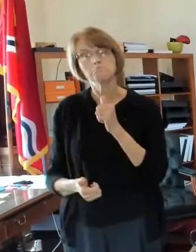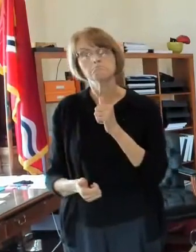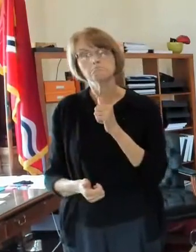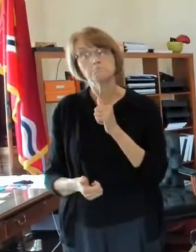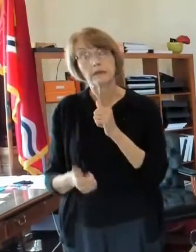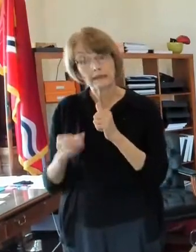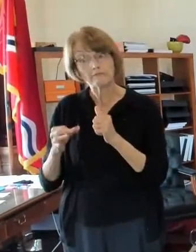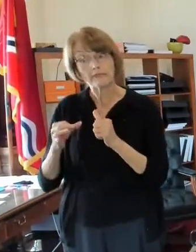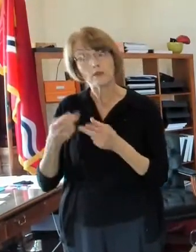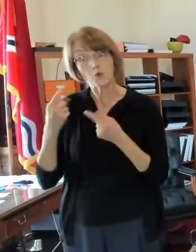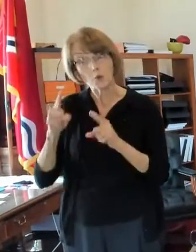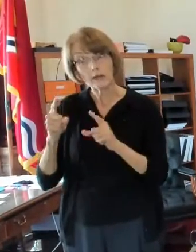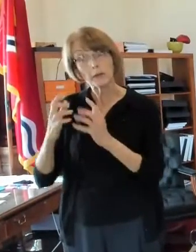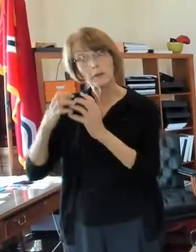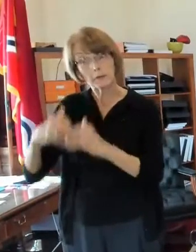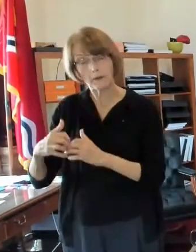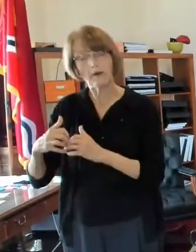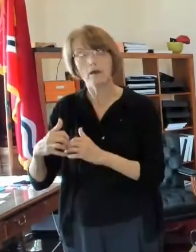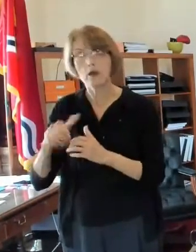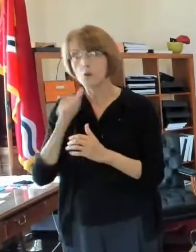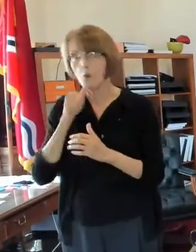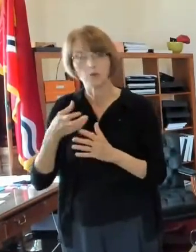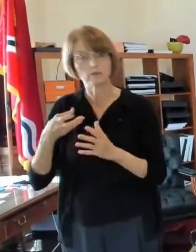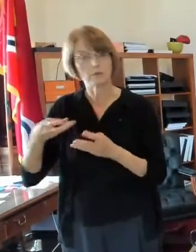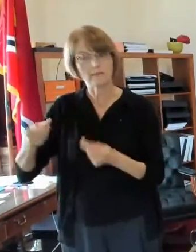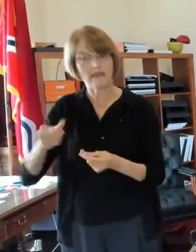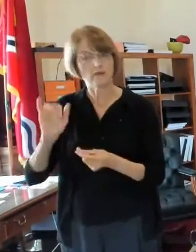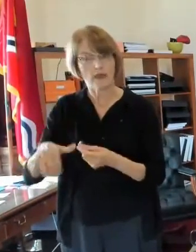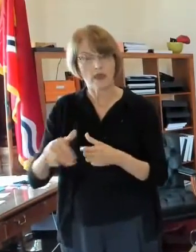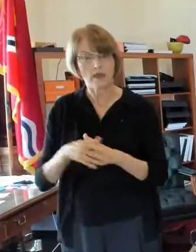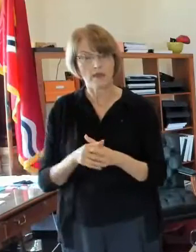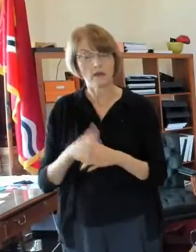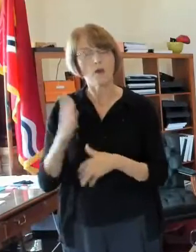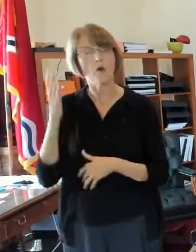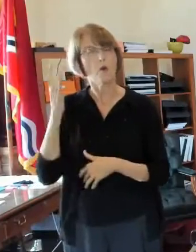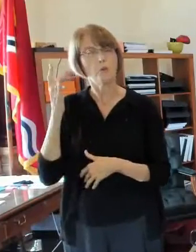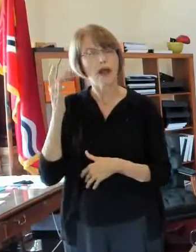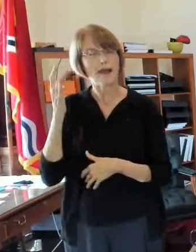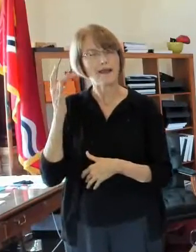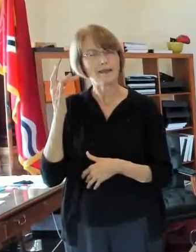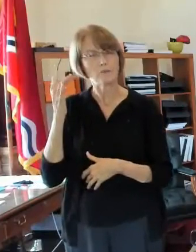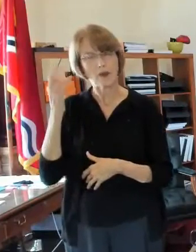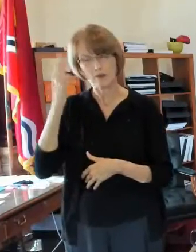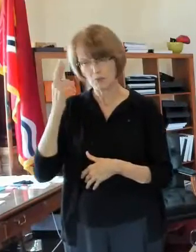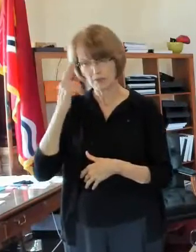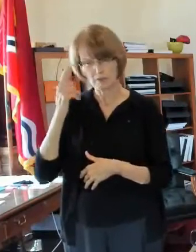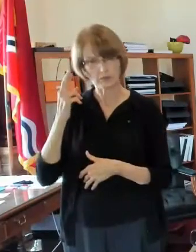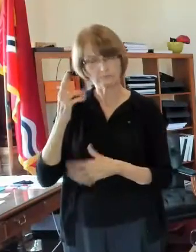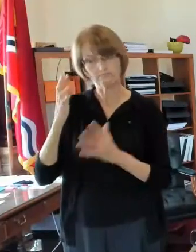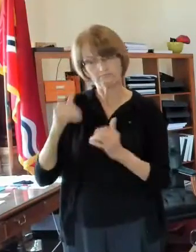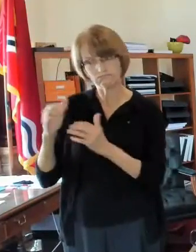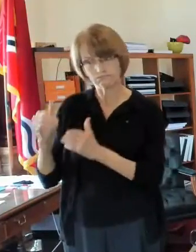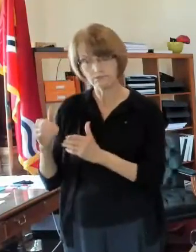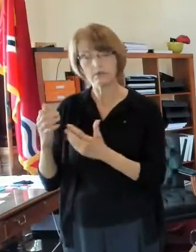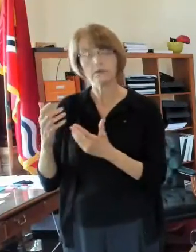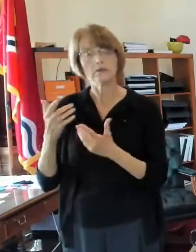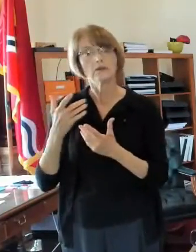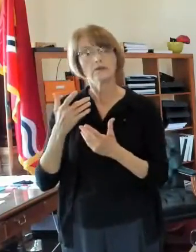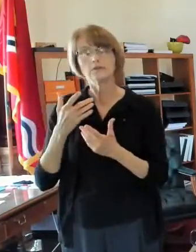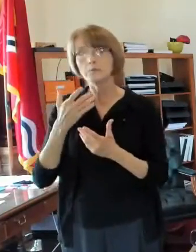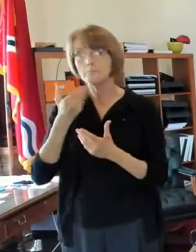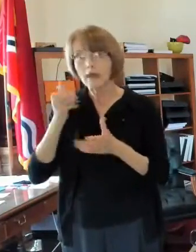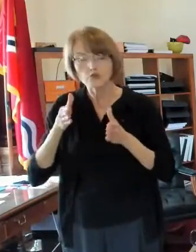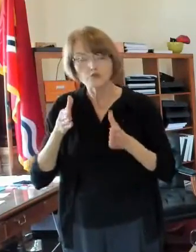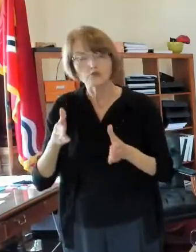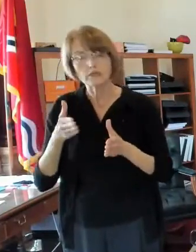paying for it but you got to keep in mind the reason we're doing this and the reason we're doing this is to make better blocks to make better